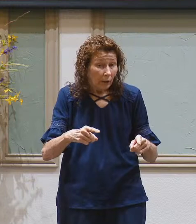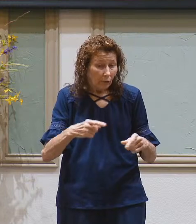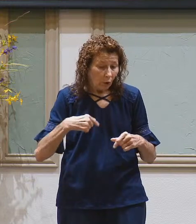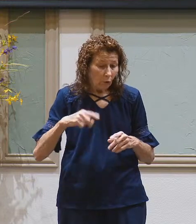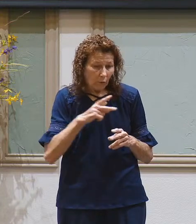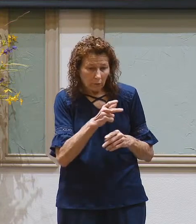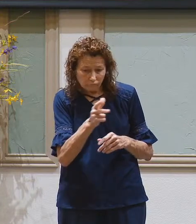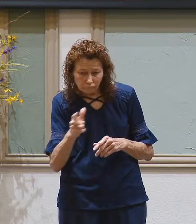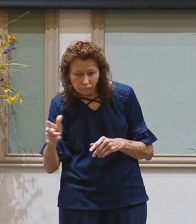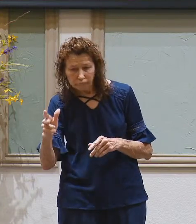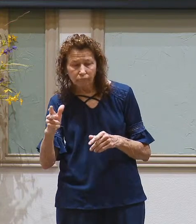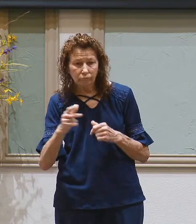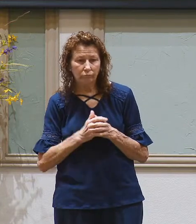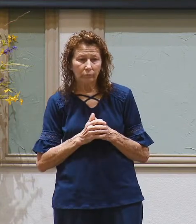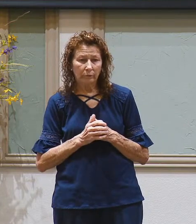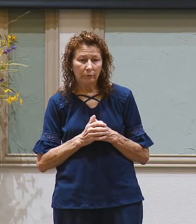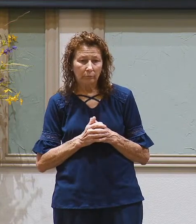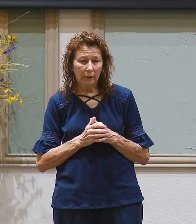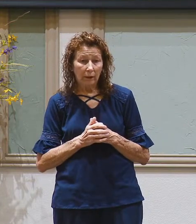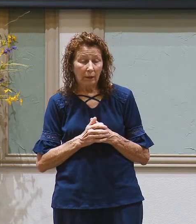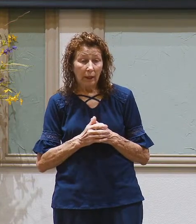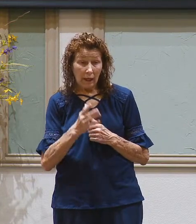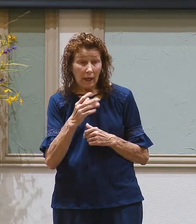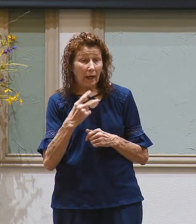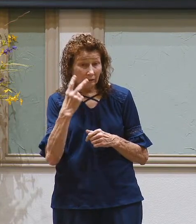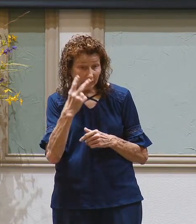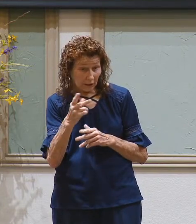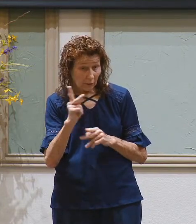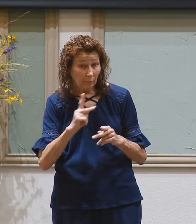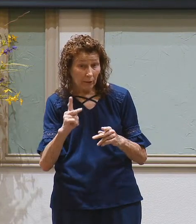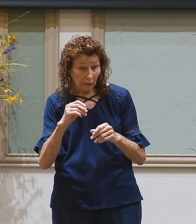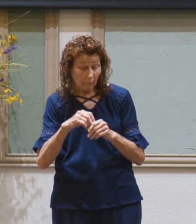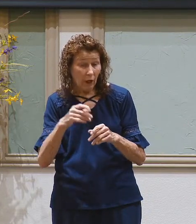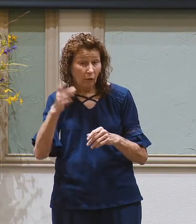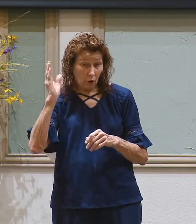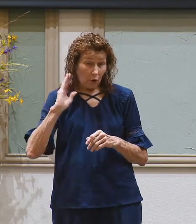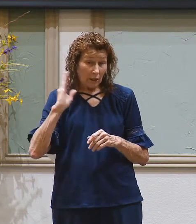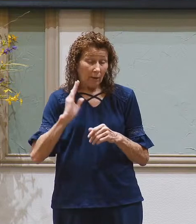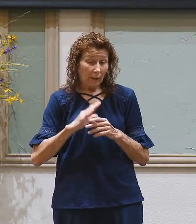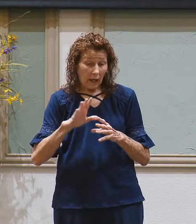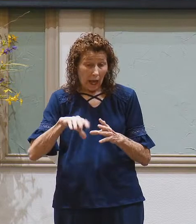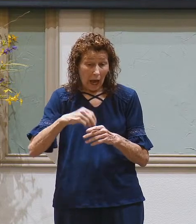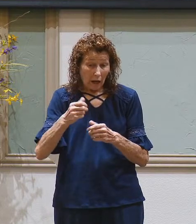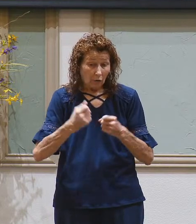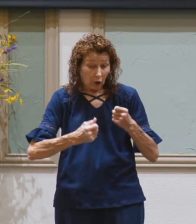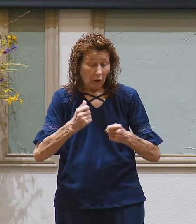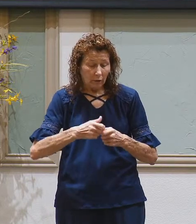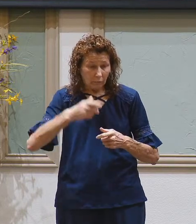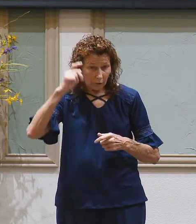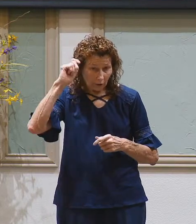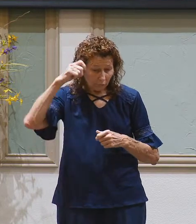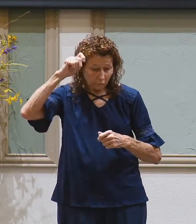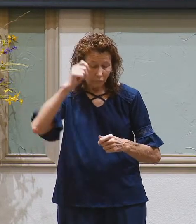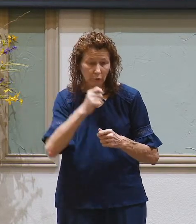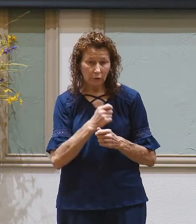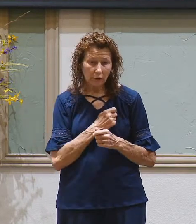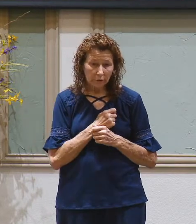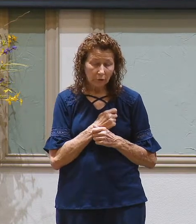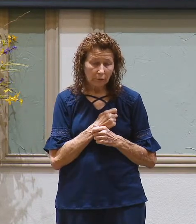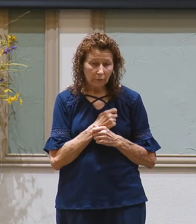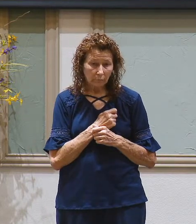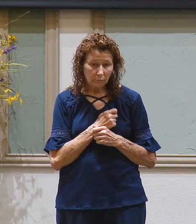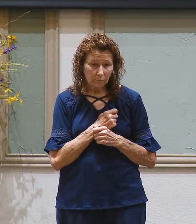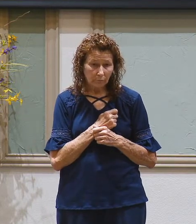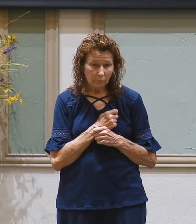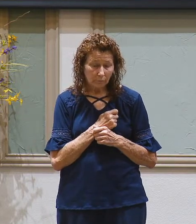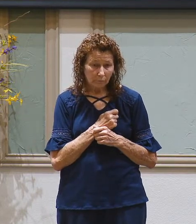We pull off the road. And I've seen people in the old days who would get out and take their hat off and put it over their heart,